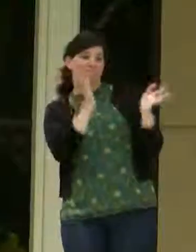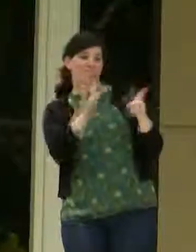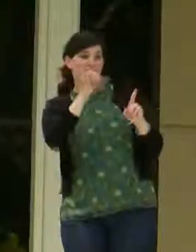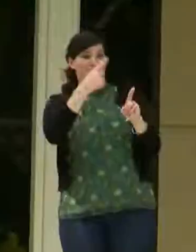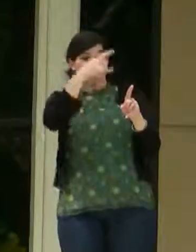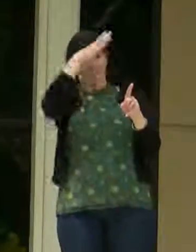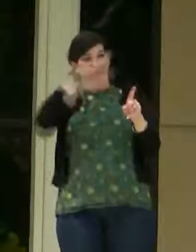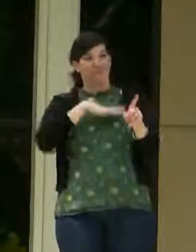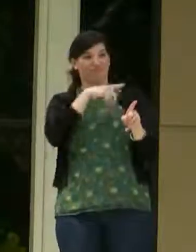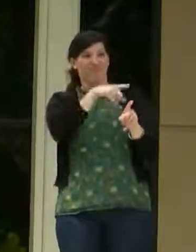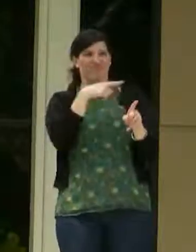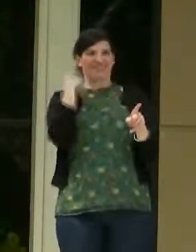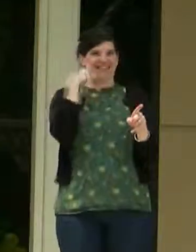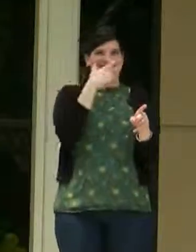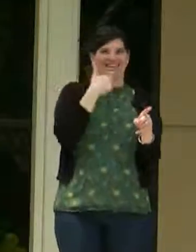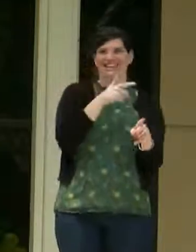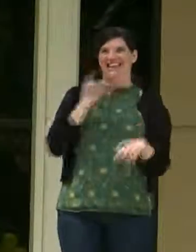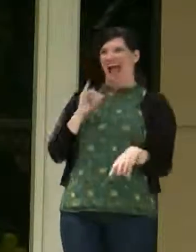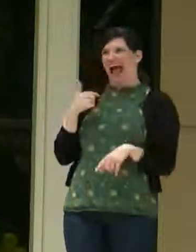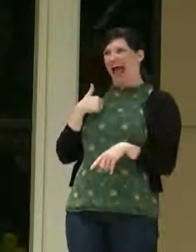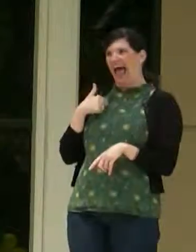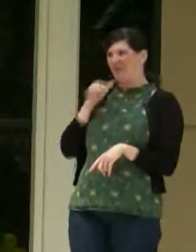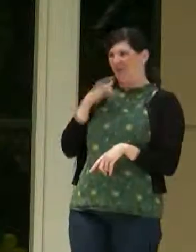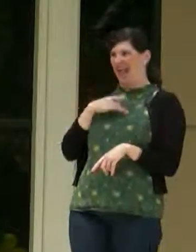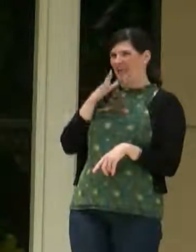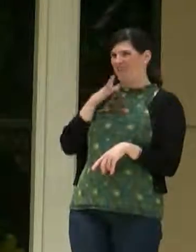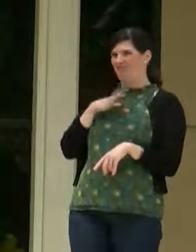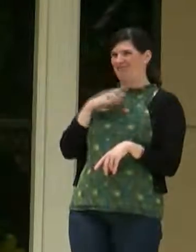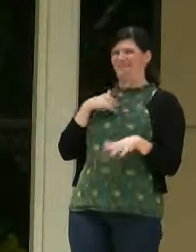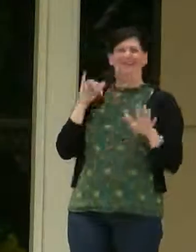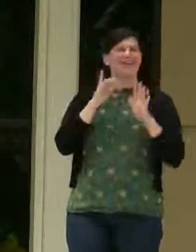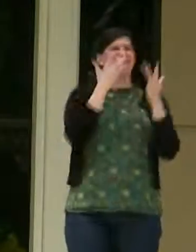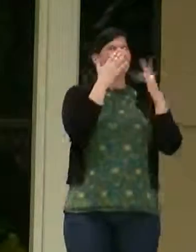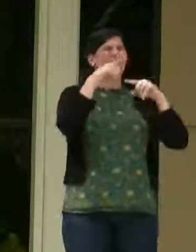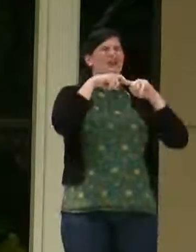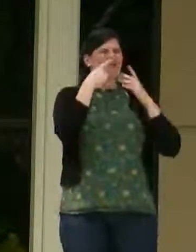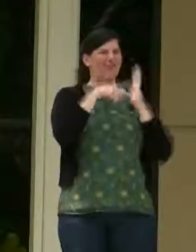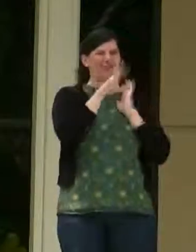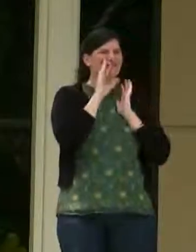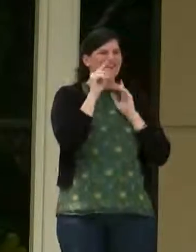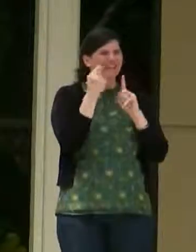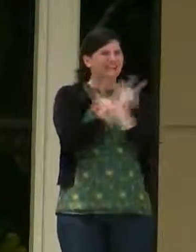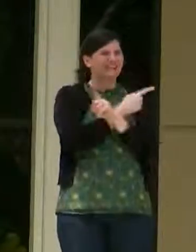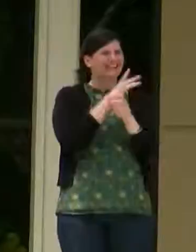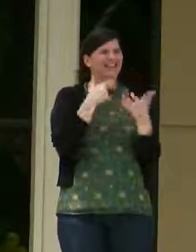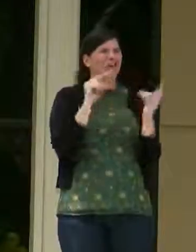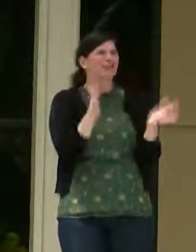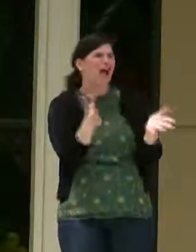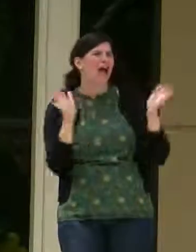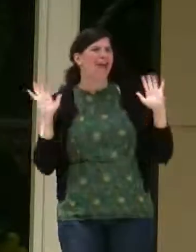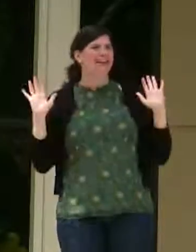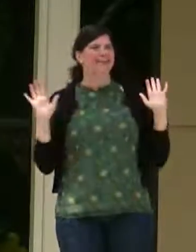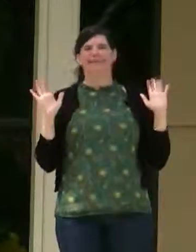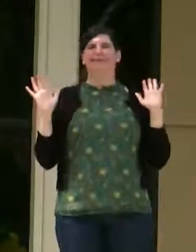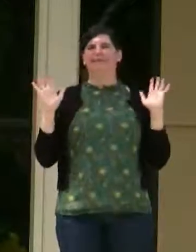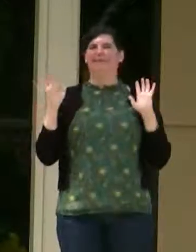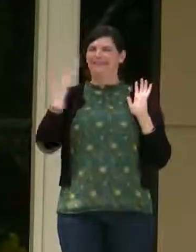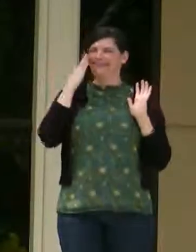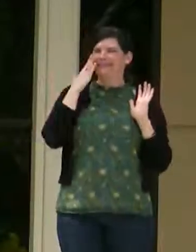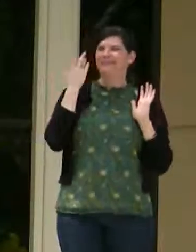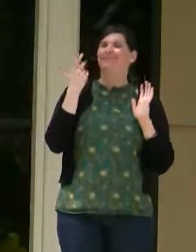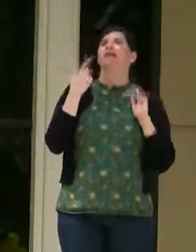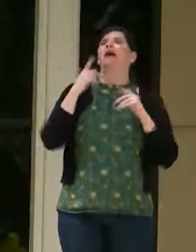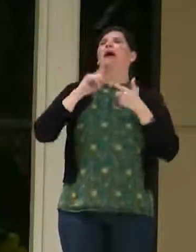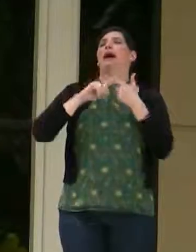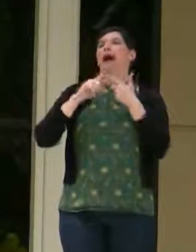was really cute. And he's like, I don't like women. And I was like, but wait, hold on. What are you talking about? So I met, I was like,